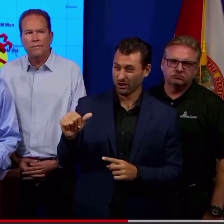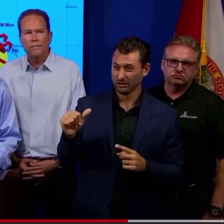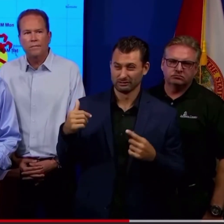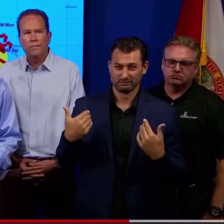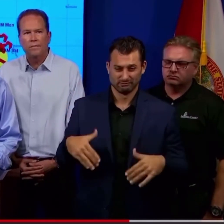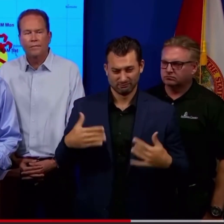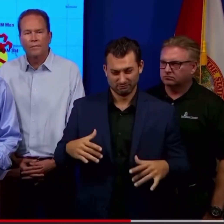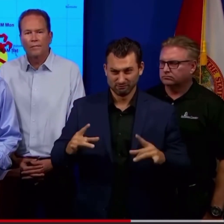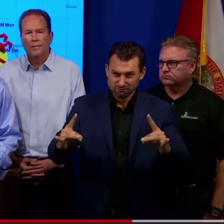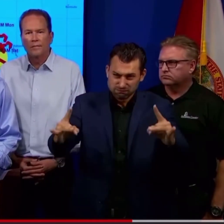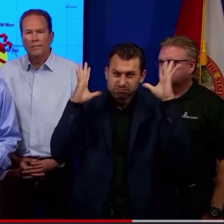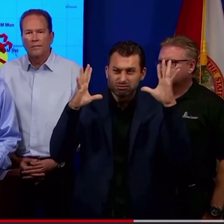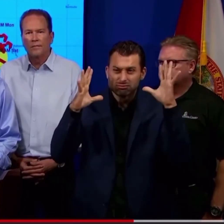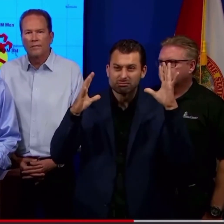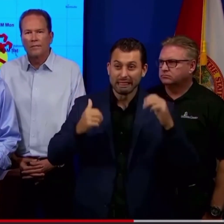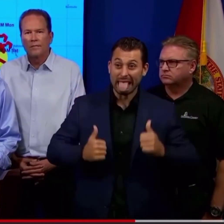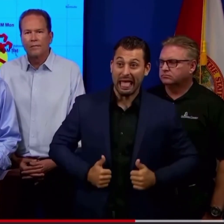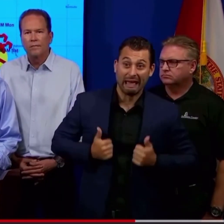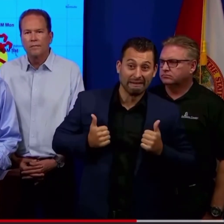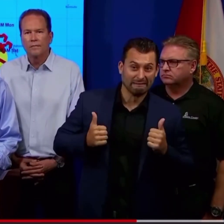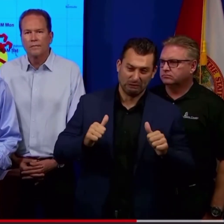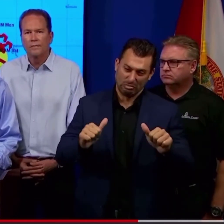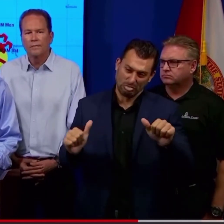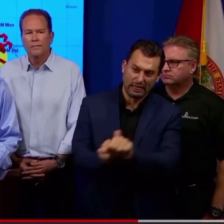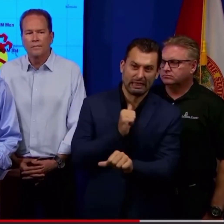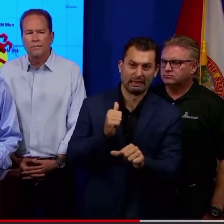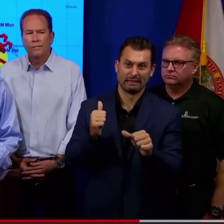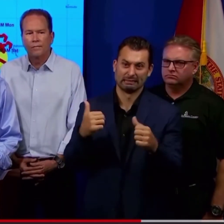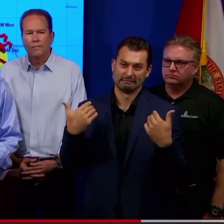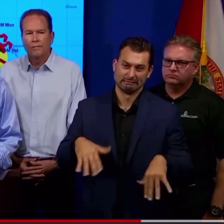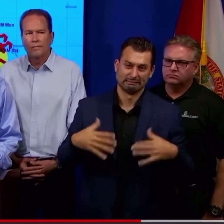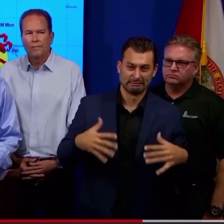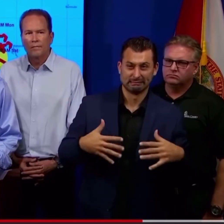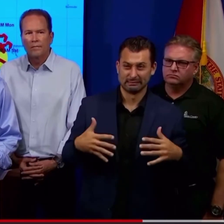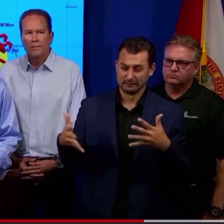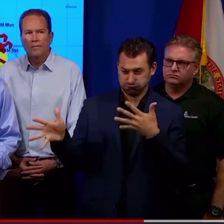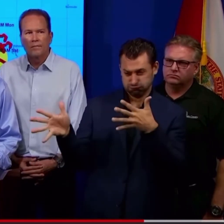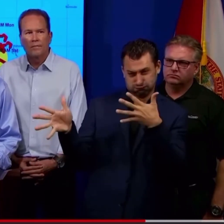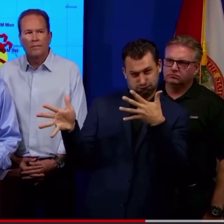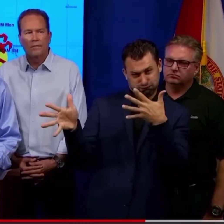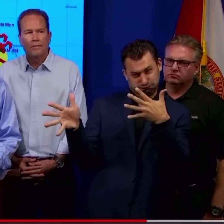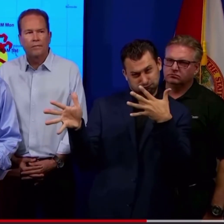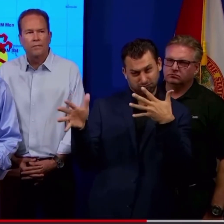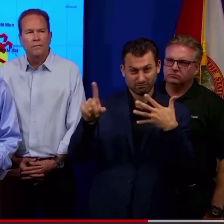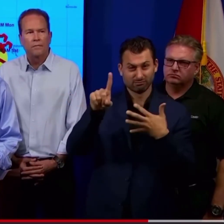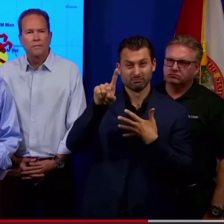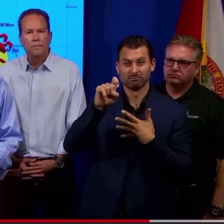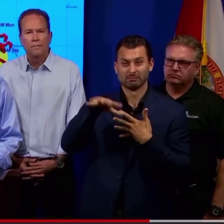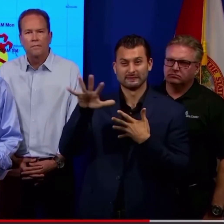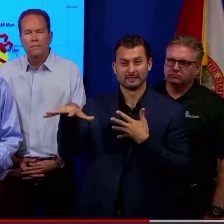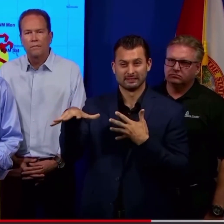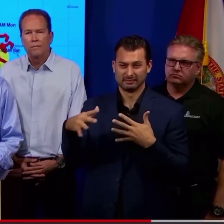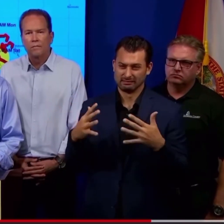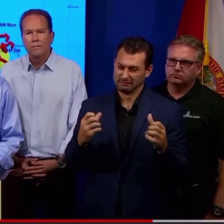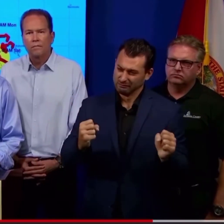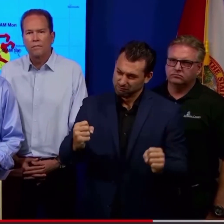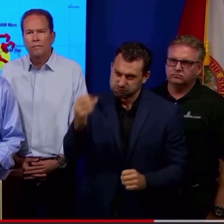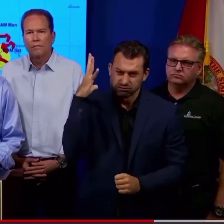Sam Harris became an overnight viral star for his vivid translation of Florida Governor Rick Scott's dire warnings.